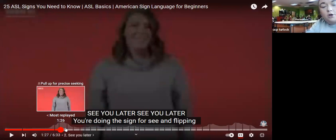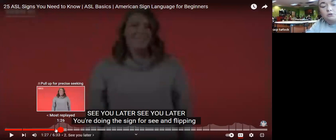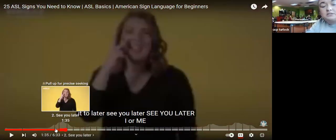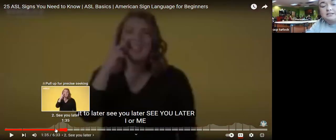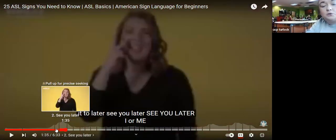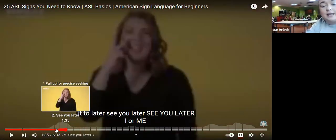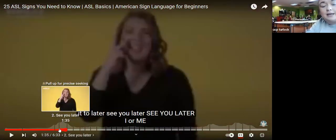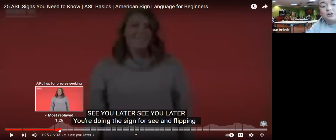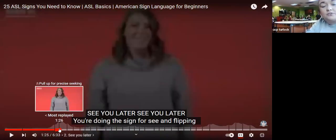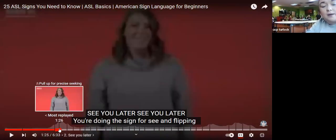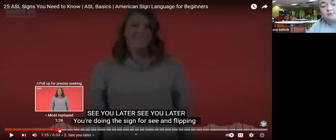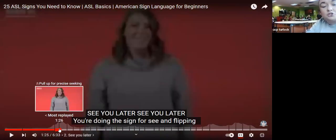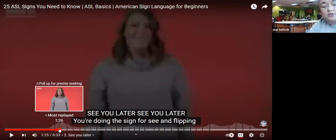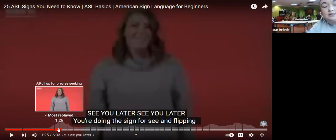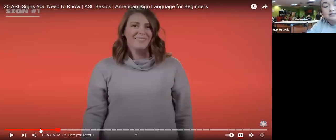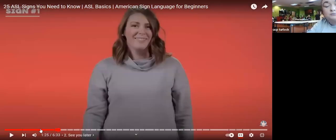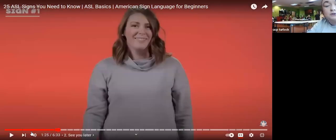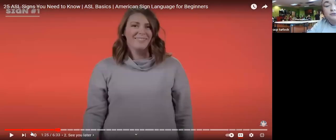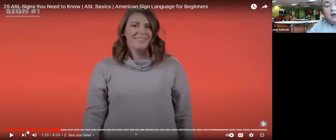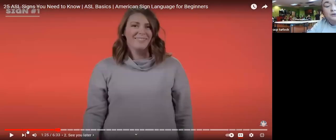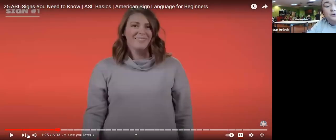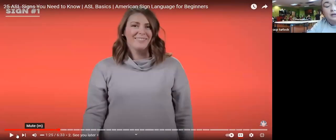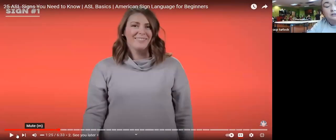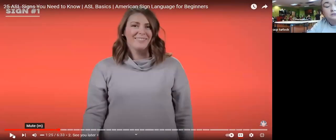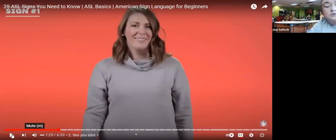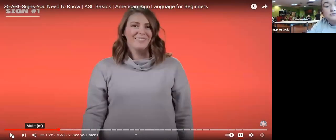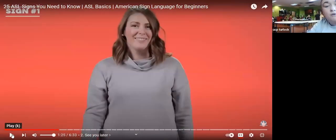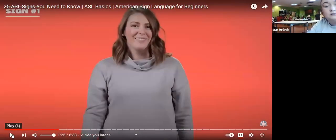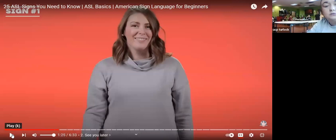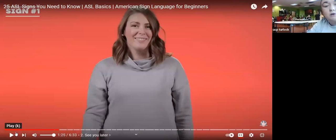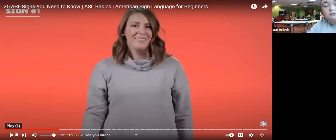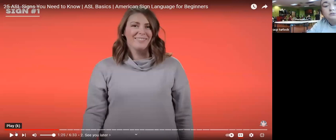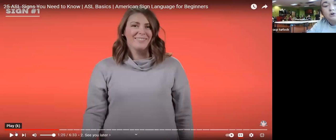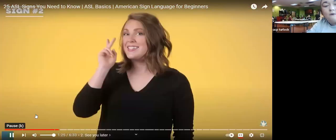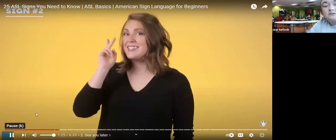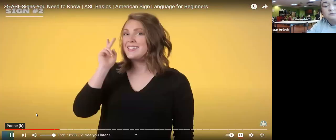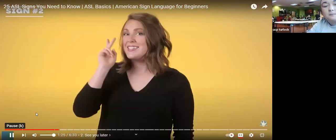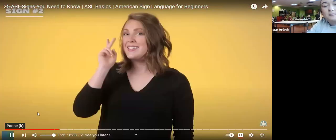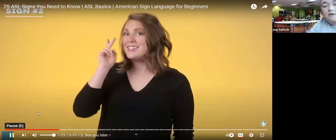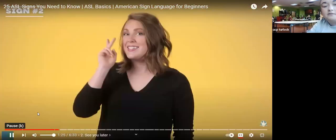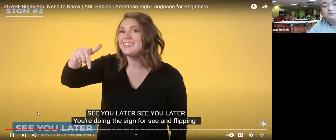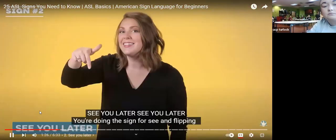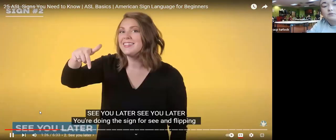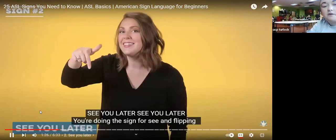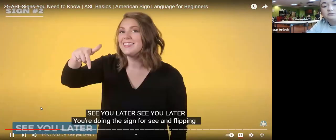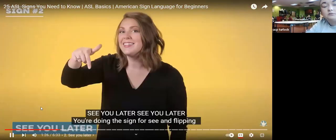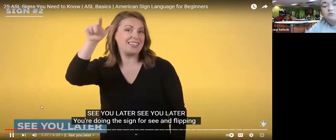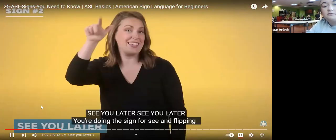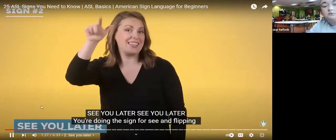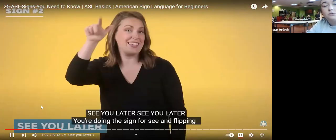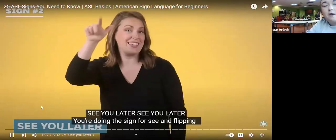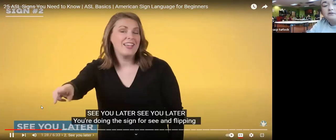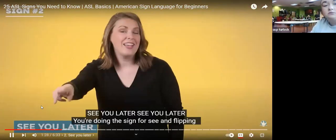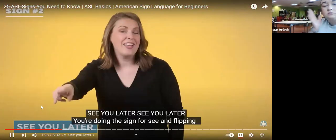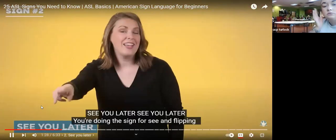oh see you later that one was tricky let's review that real quick see you later see you